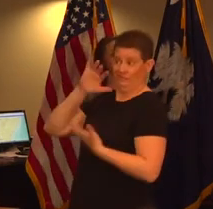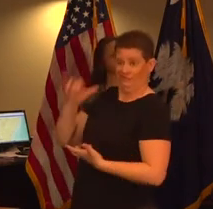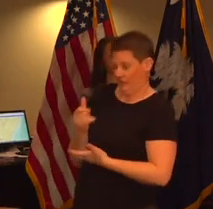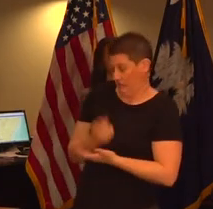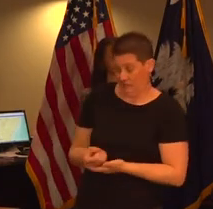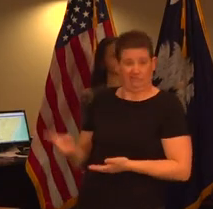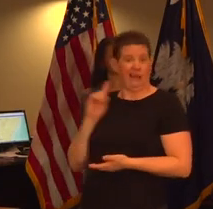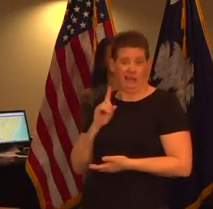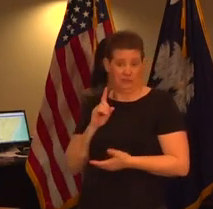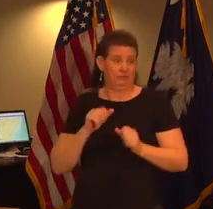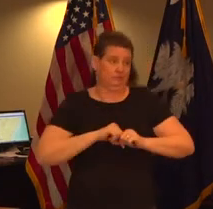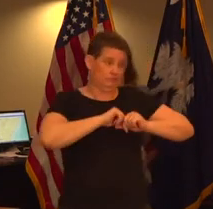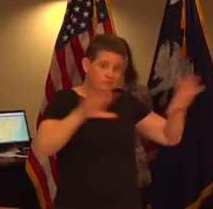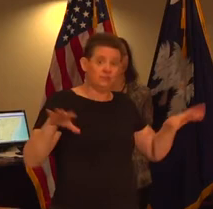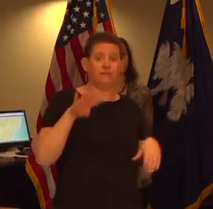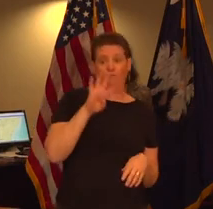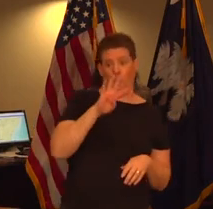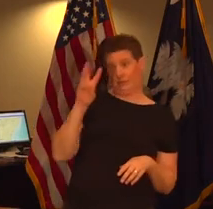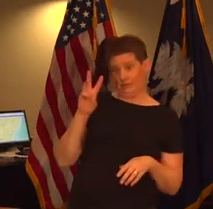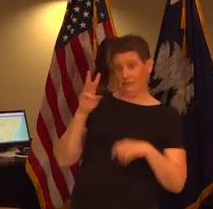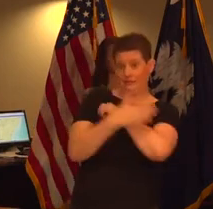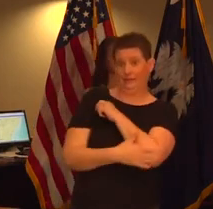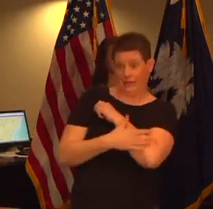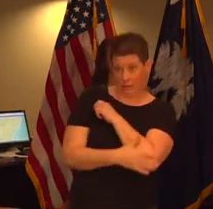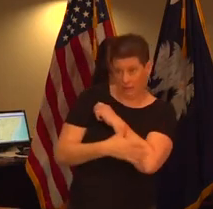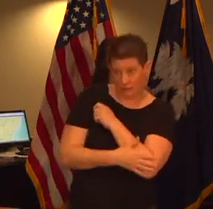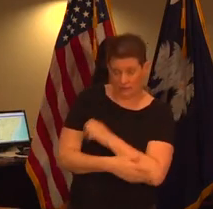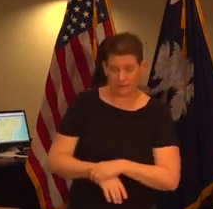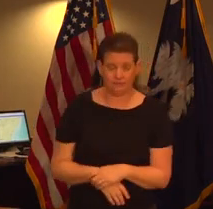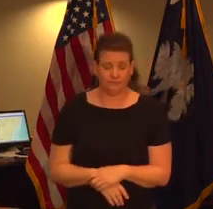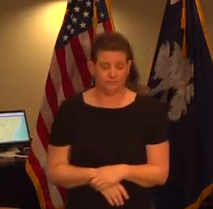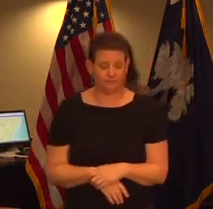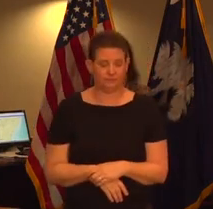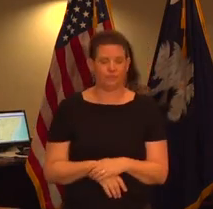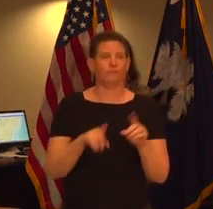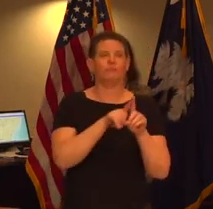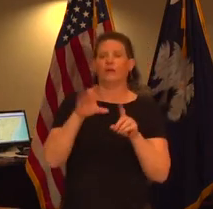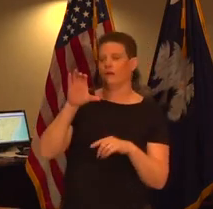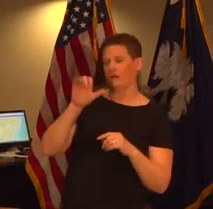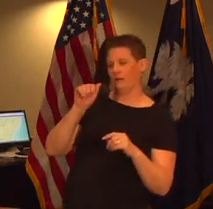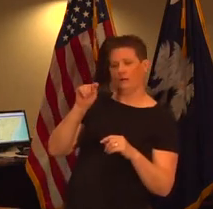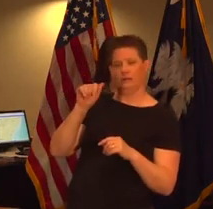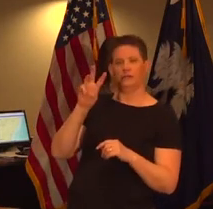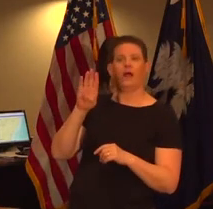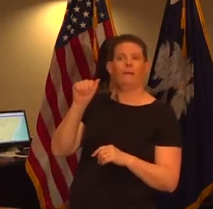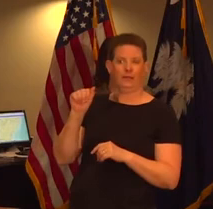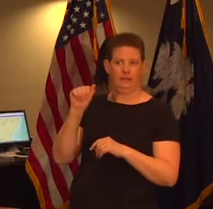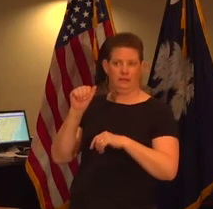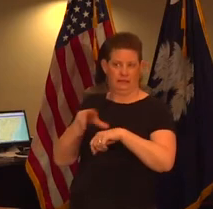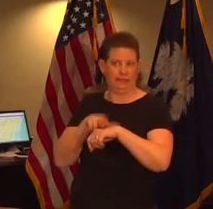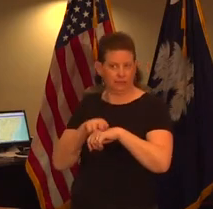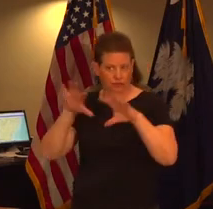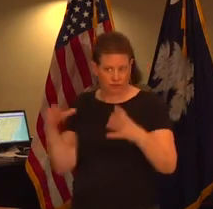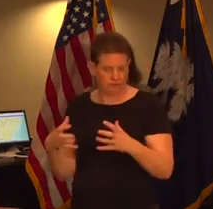and distributed to 46 counties and also to the catawba nation and we distributed it